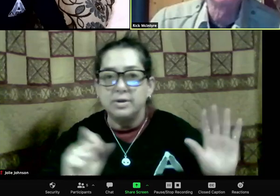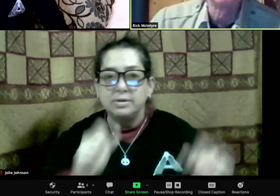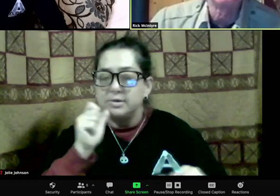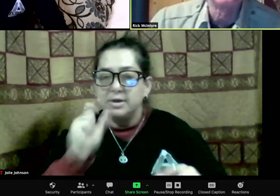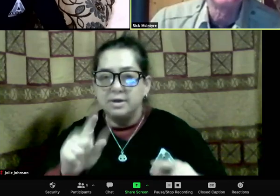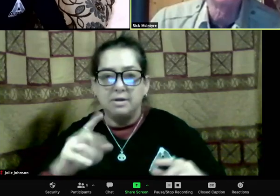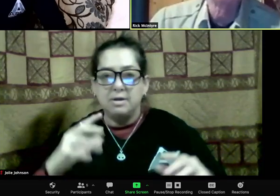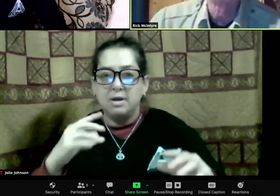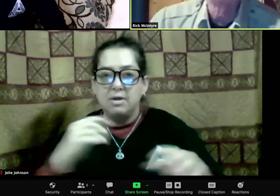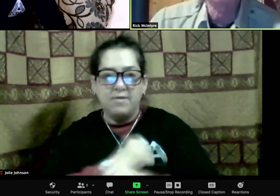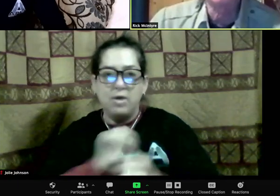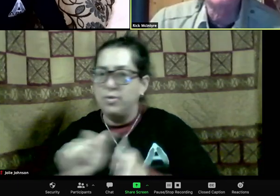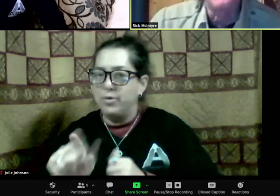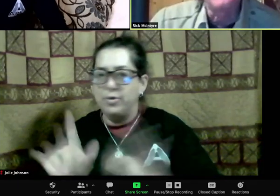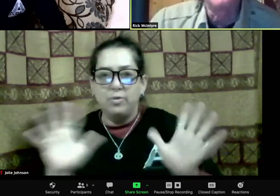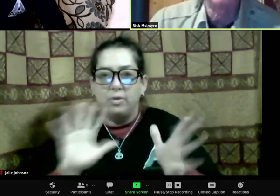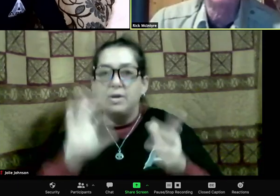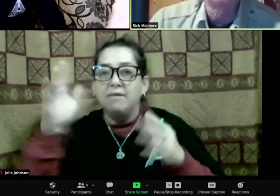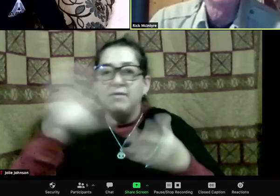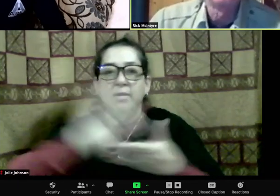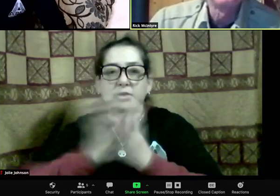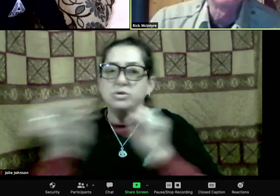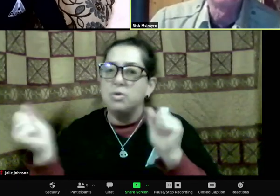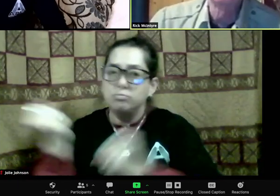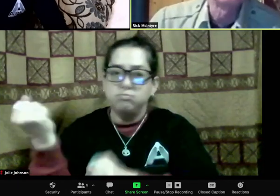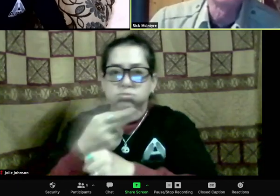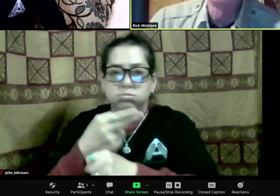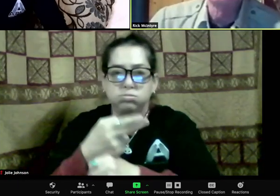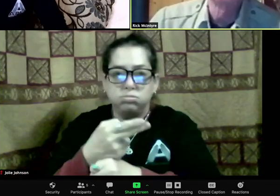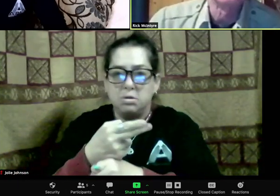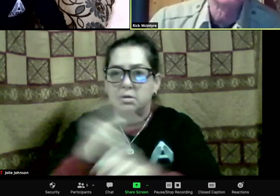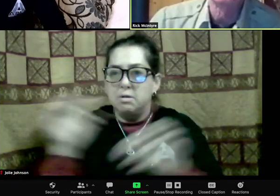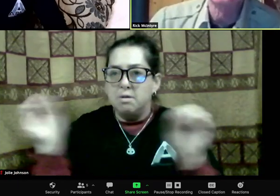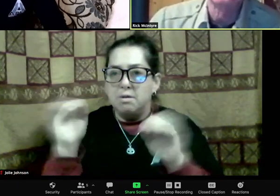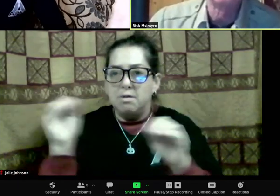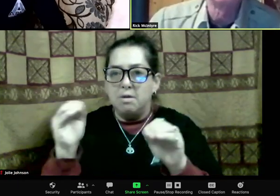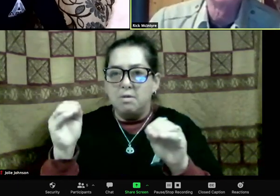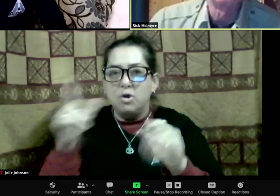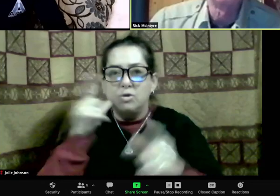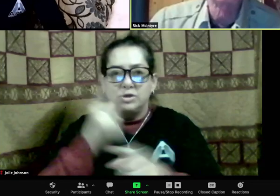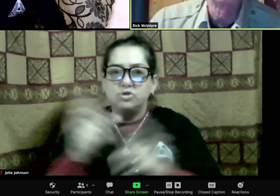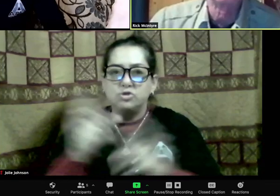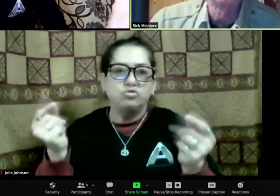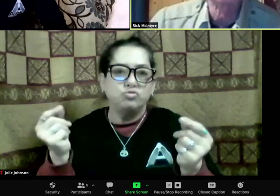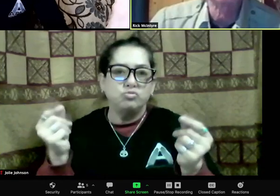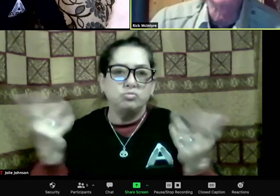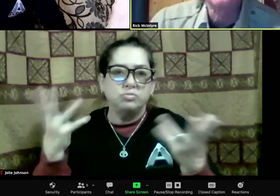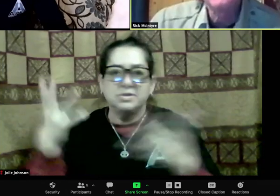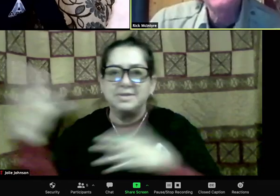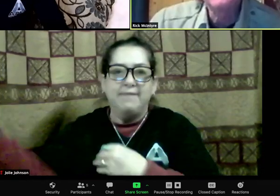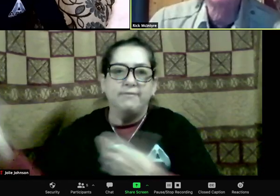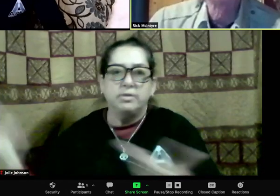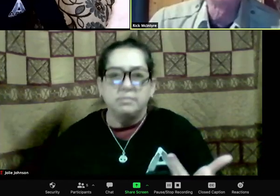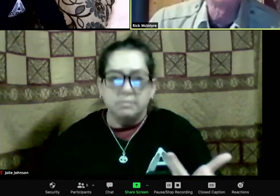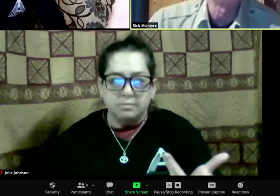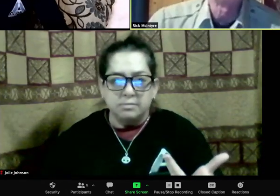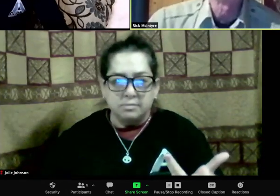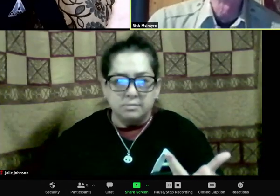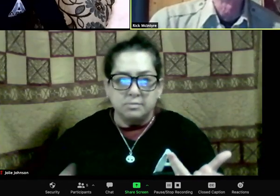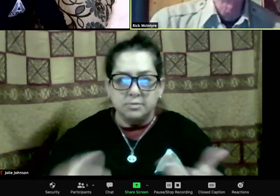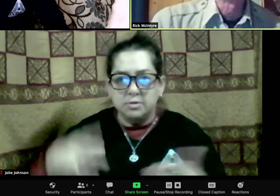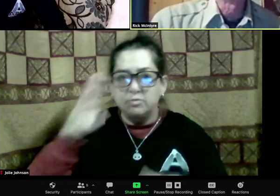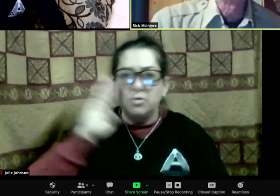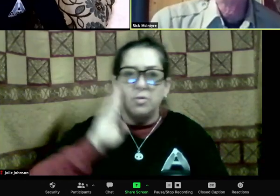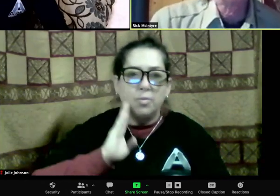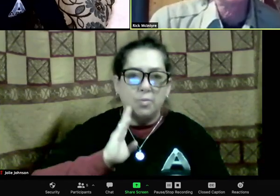their tails. And then the little sister, 926, ran over and squeezed in between them, kind of butted in and all that affection